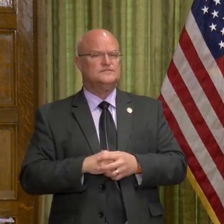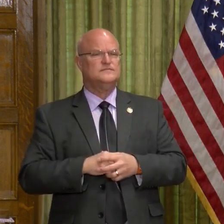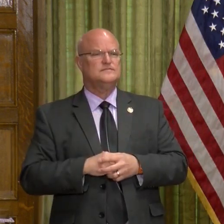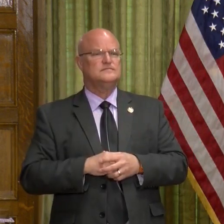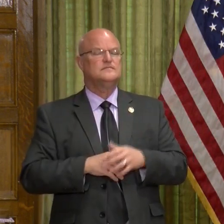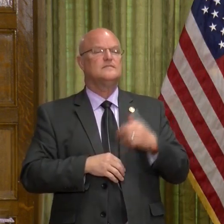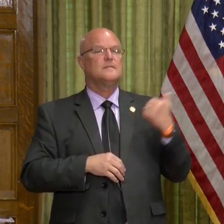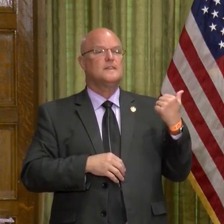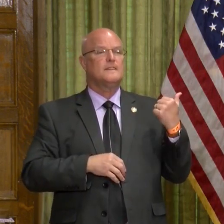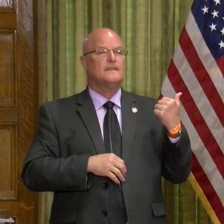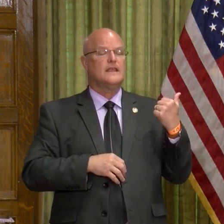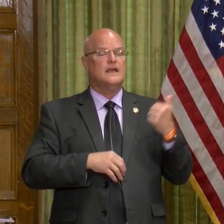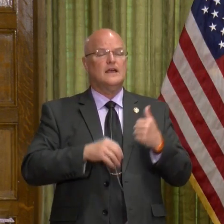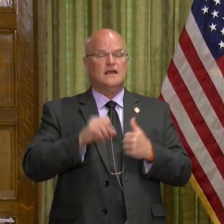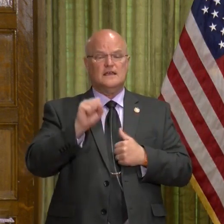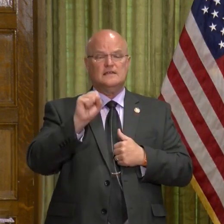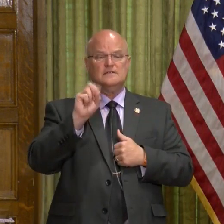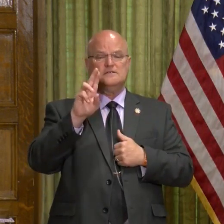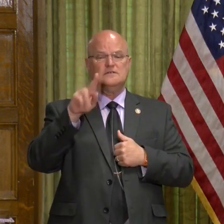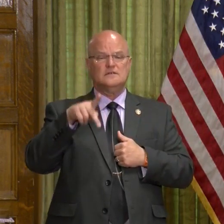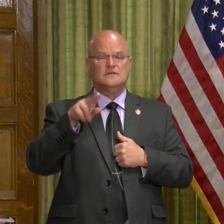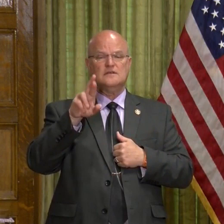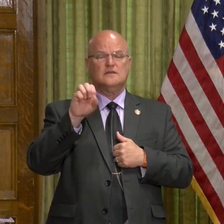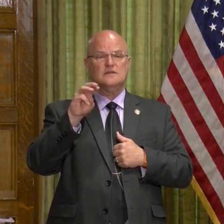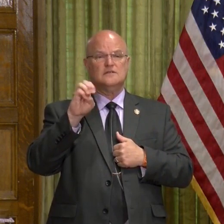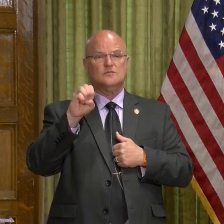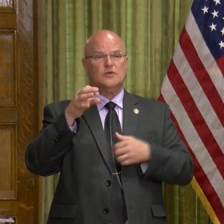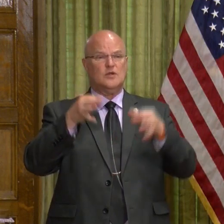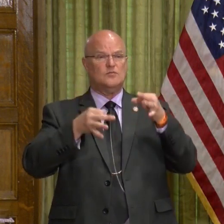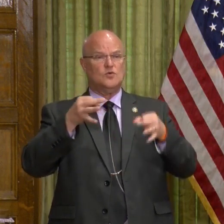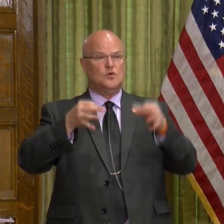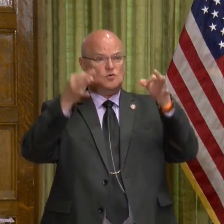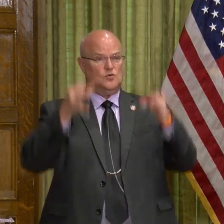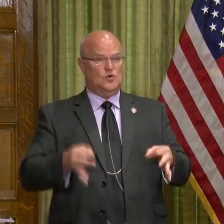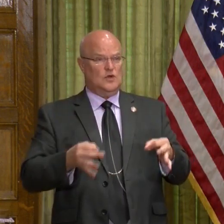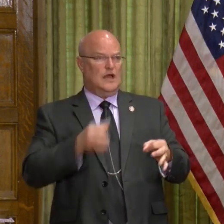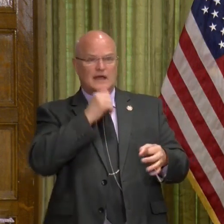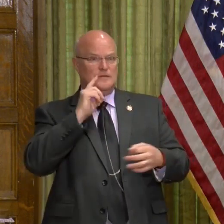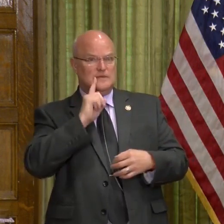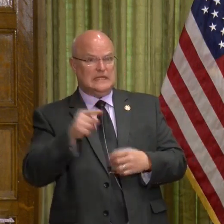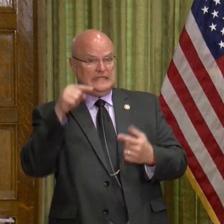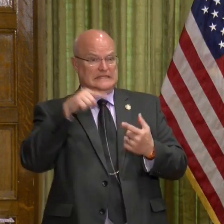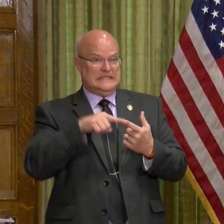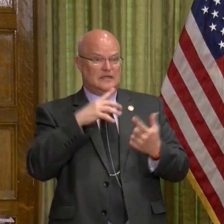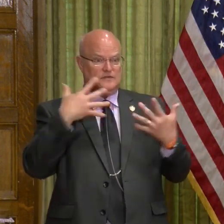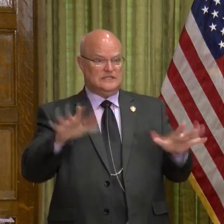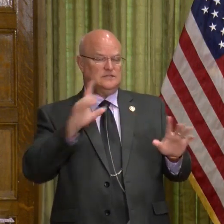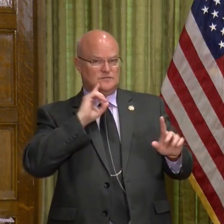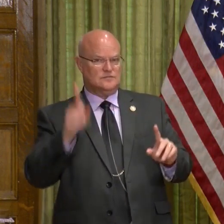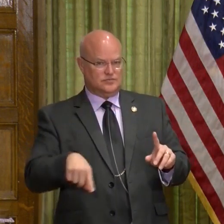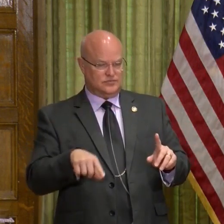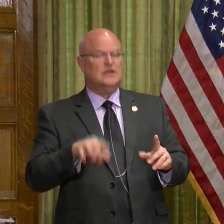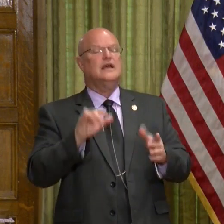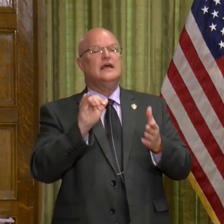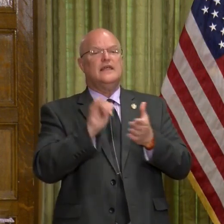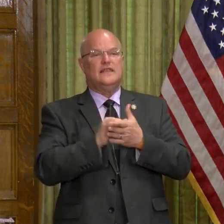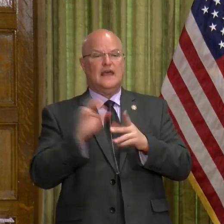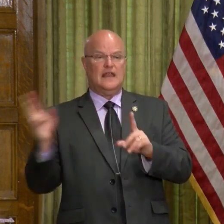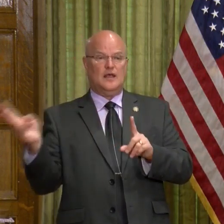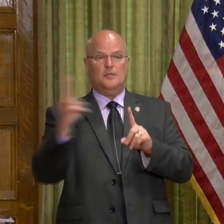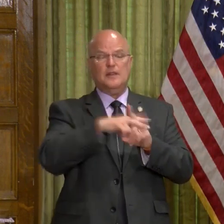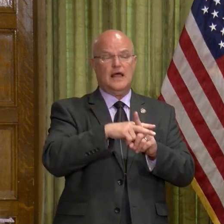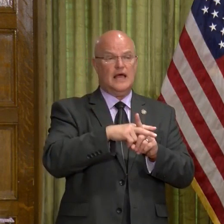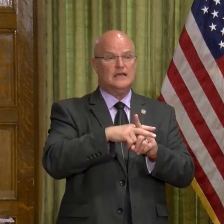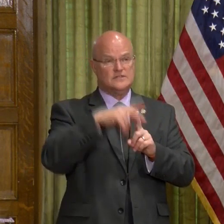The Supreme Court ruling, I was not aware of that being issued until it was issued. That applies